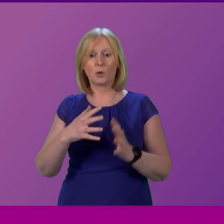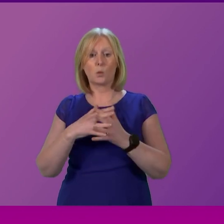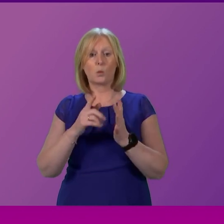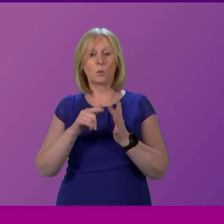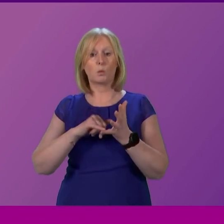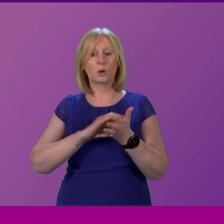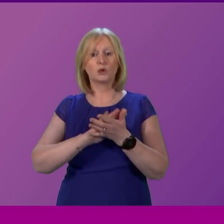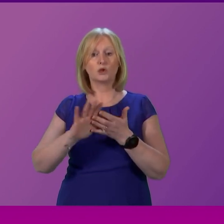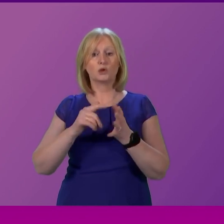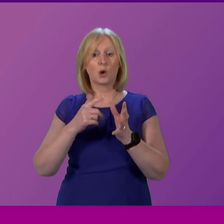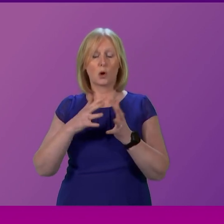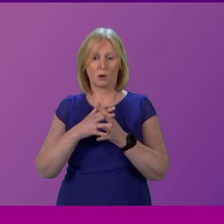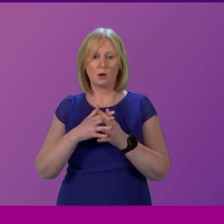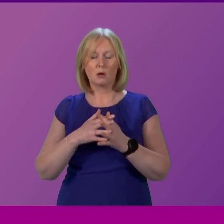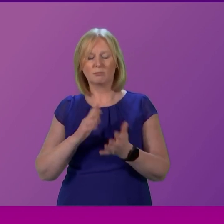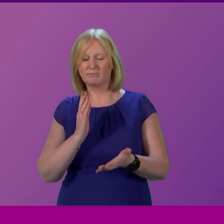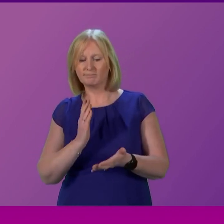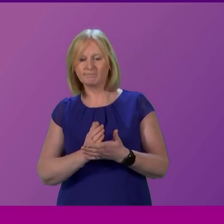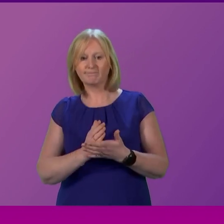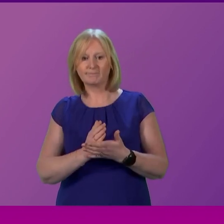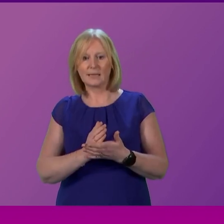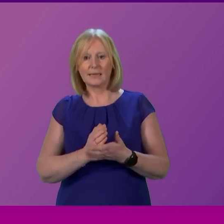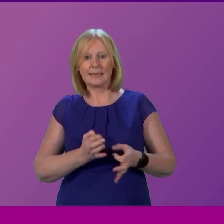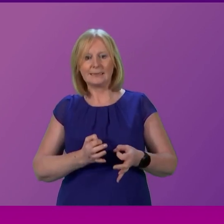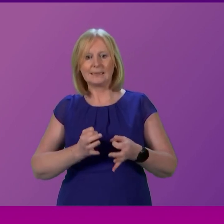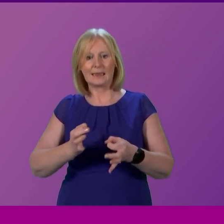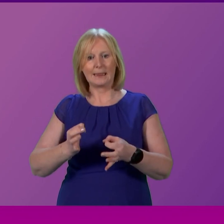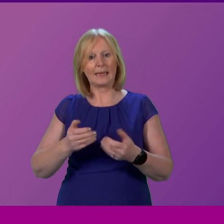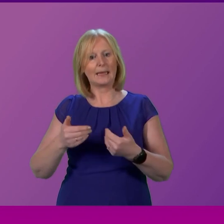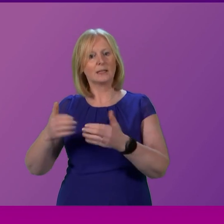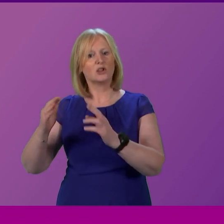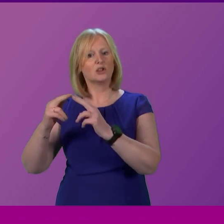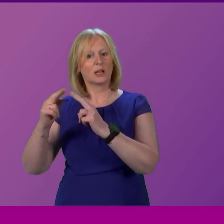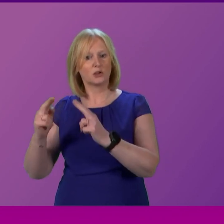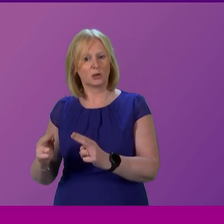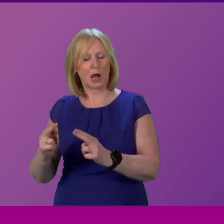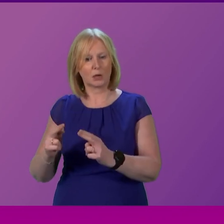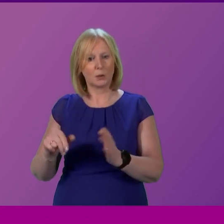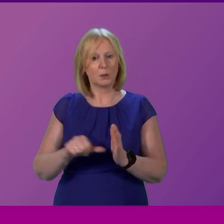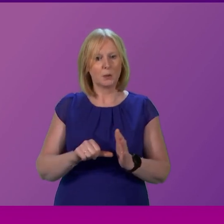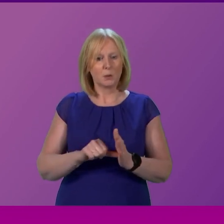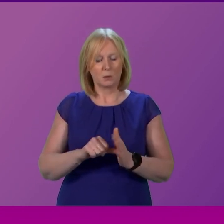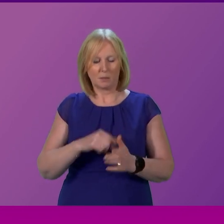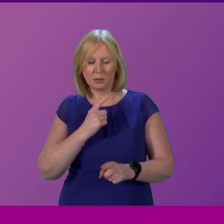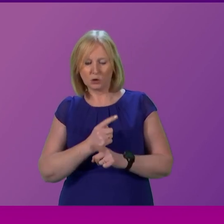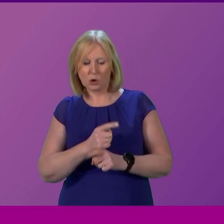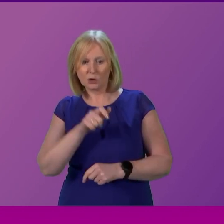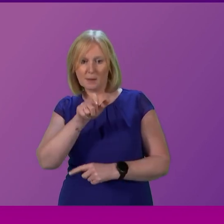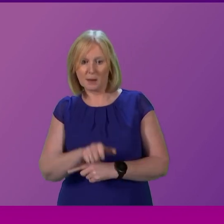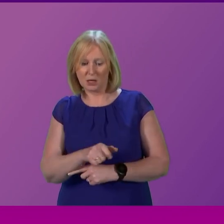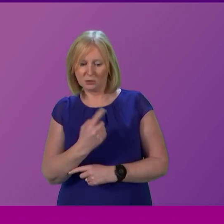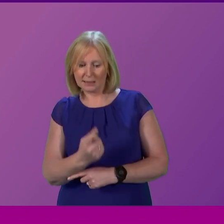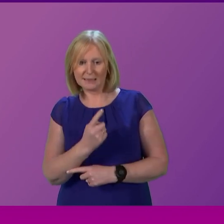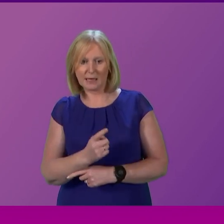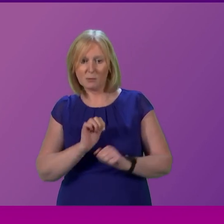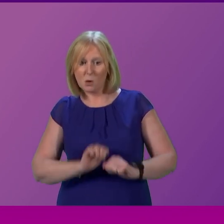it was very very clear to me that delayed discharge was causing some significant issues I was talking to one patient who'd been waiting far too